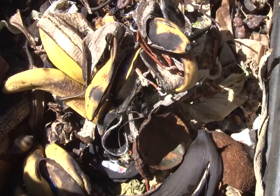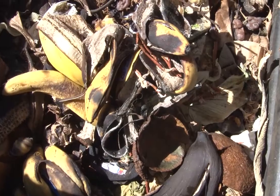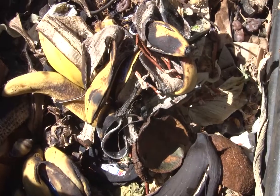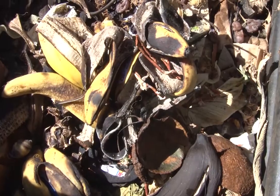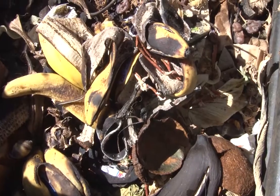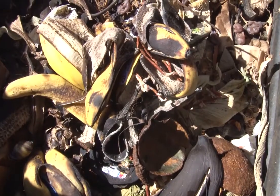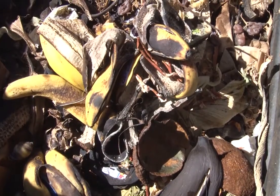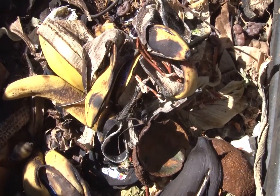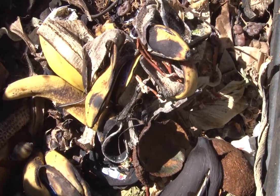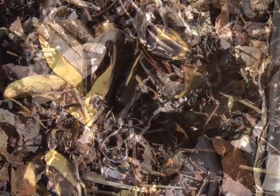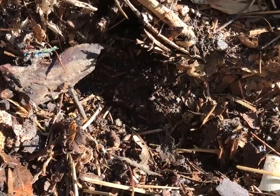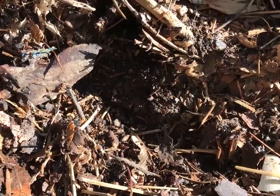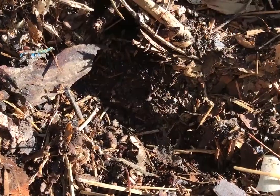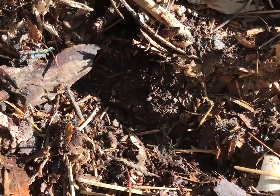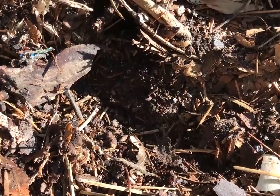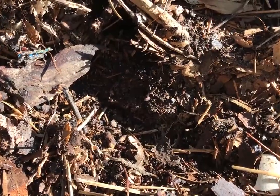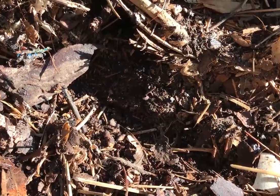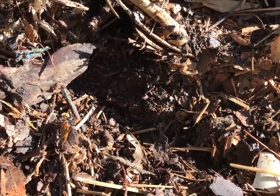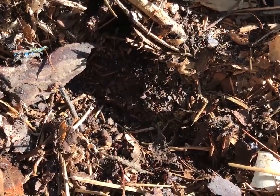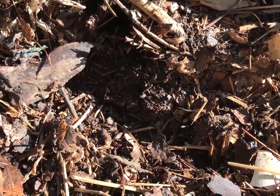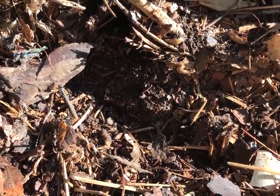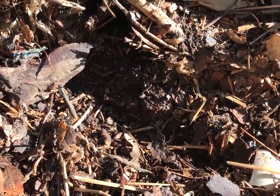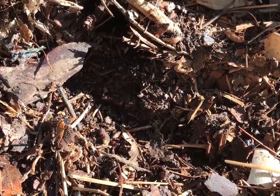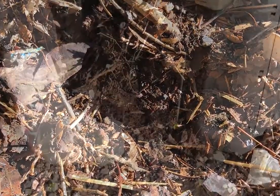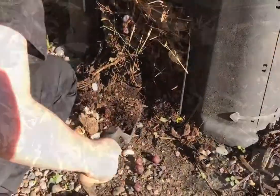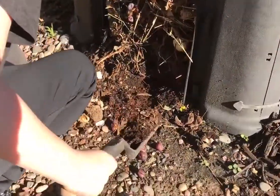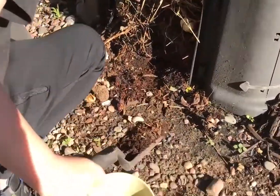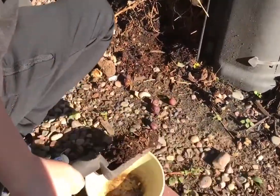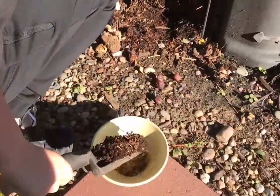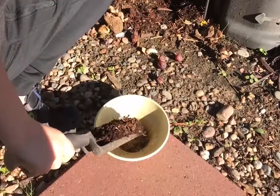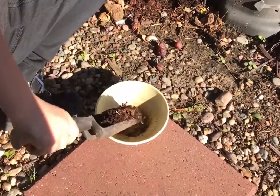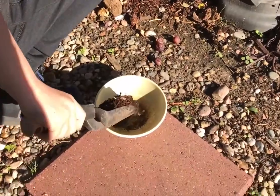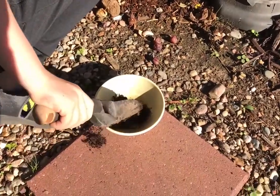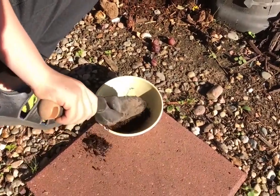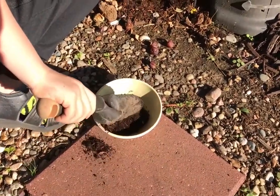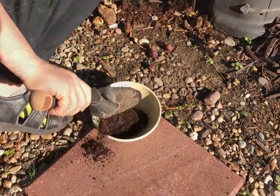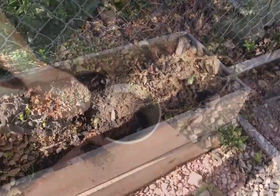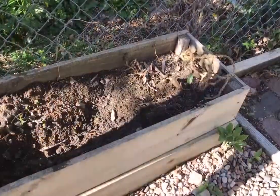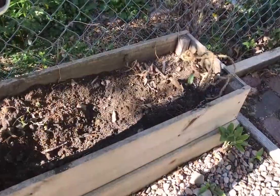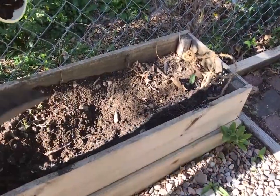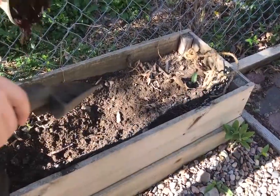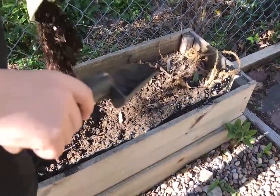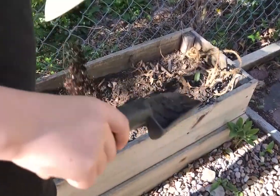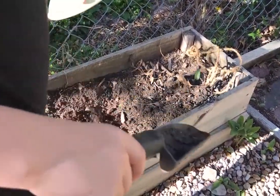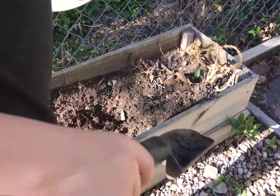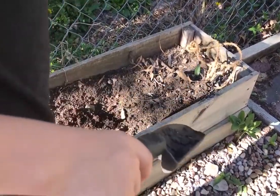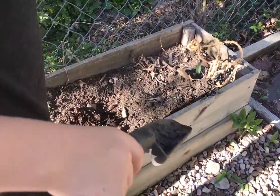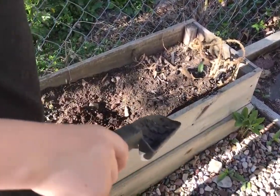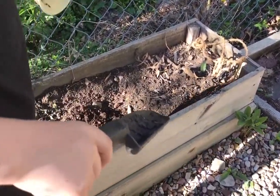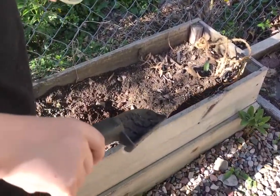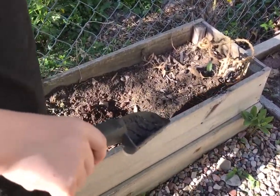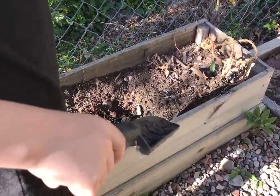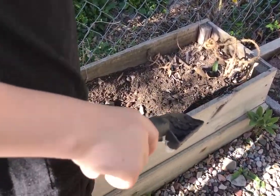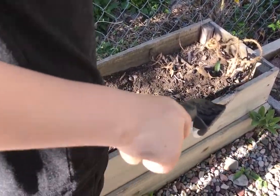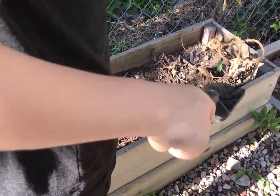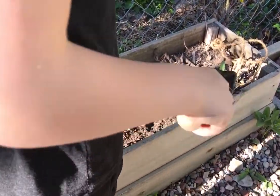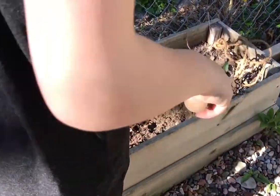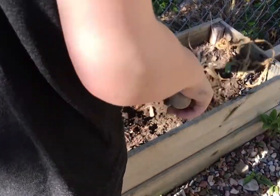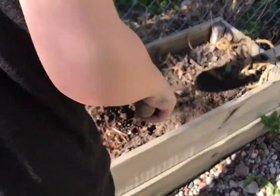Composting at home is another opportunity for education out in the backyard. They can be active outside, and this is a great way for them to connect